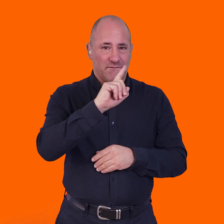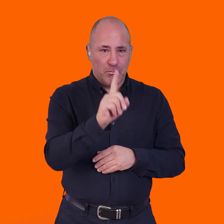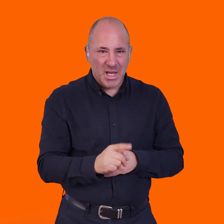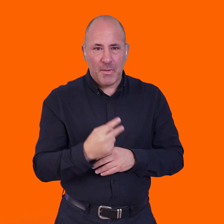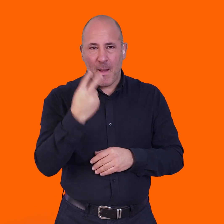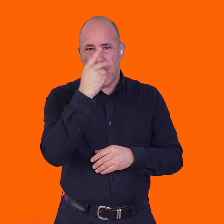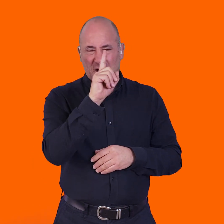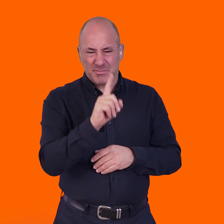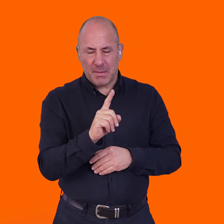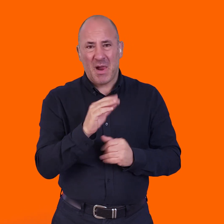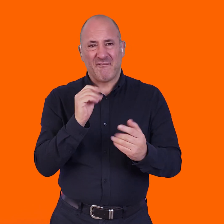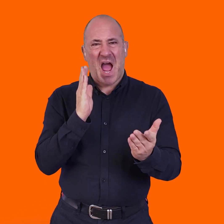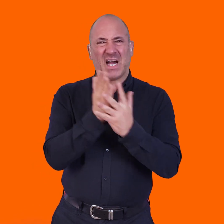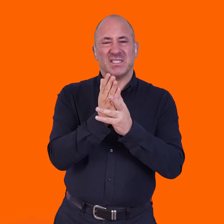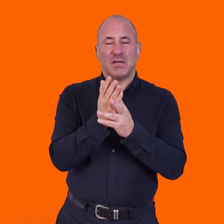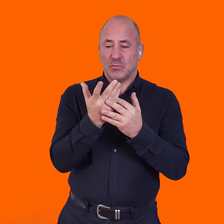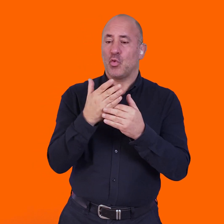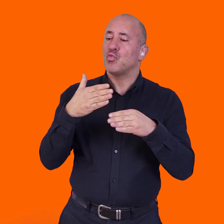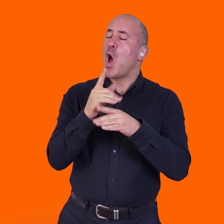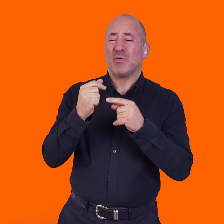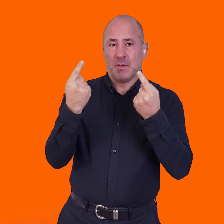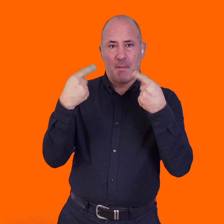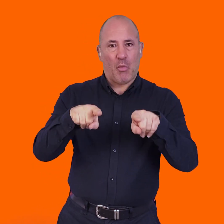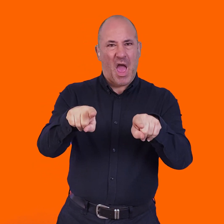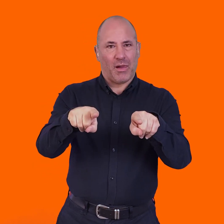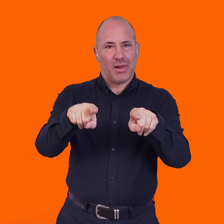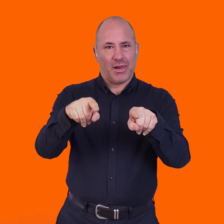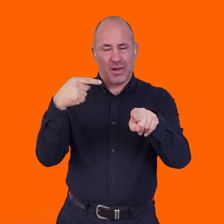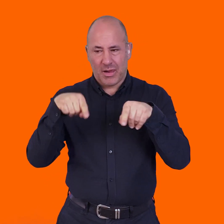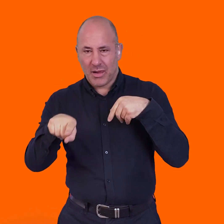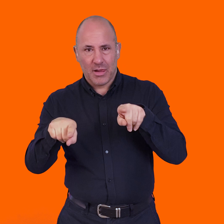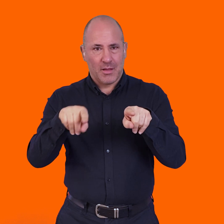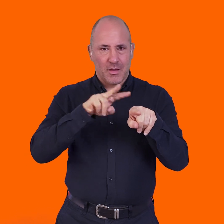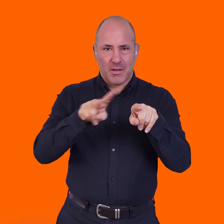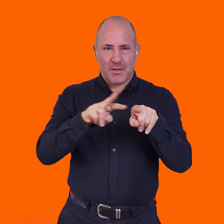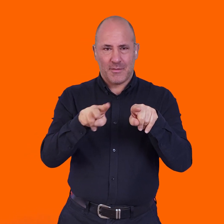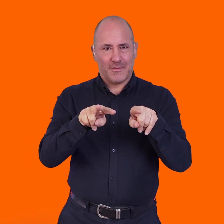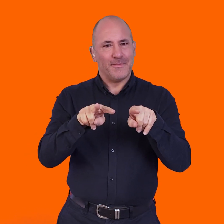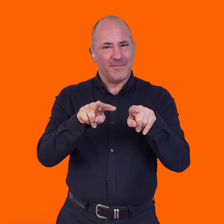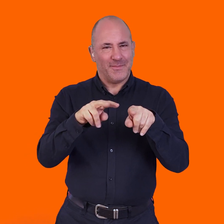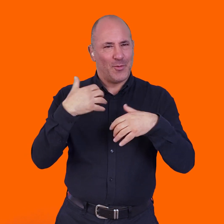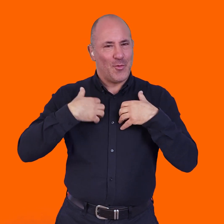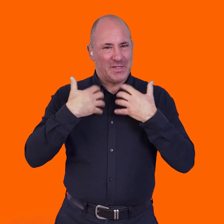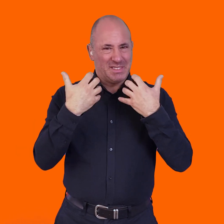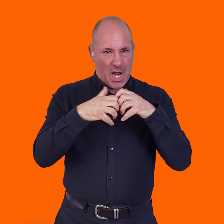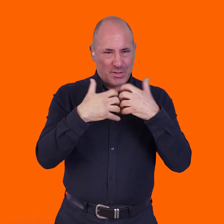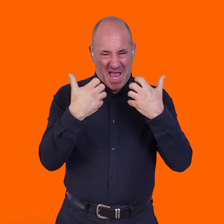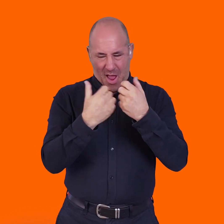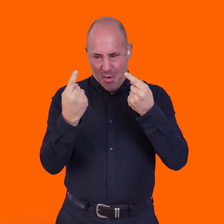gives deaf people and blind people access to parallel works. And I'm very interested in using technology in